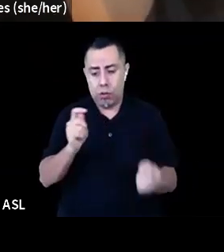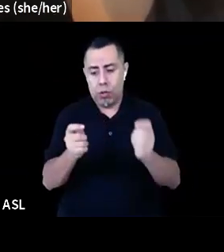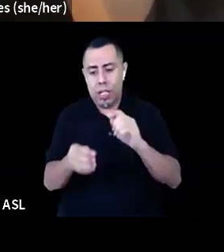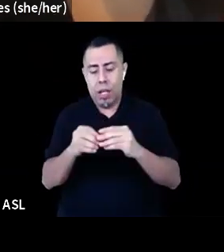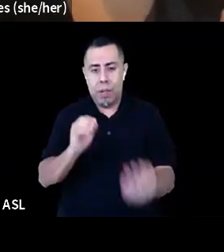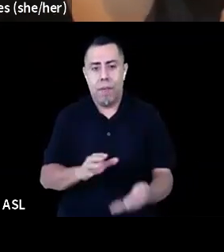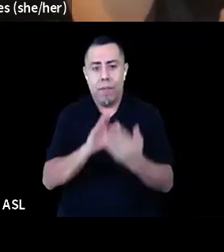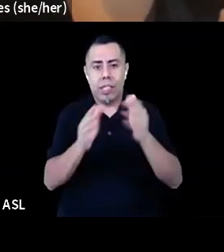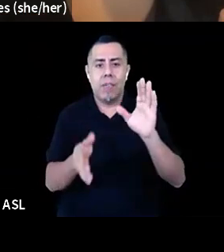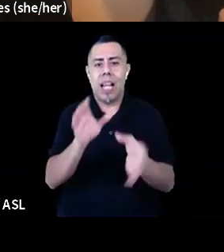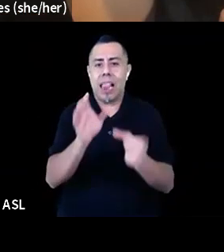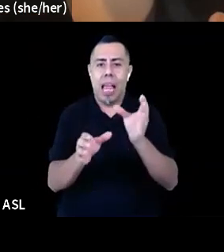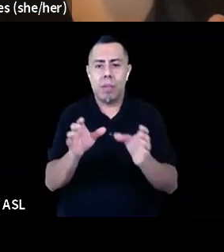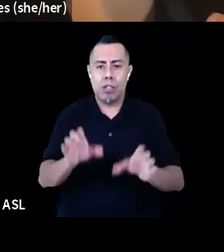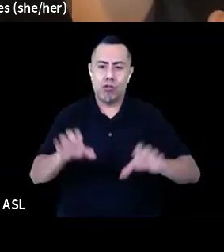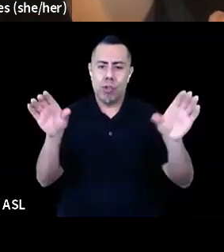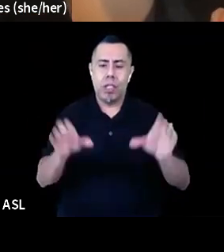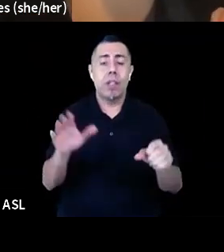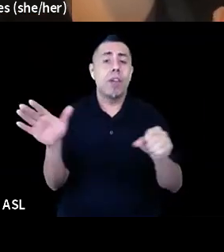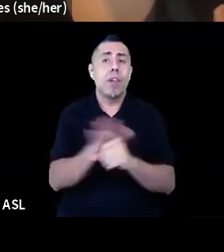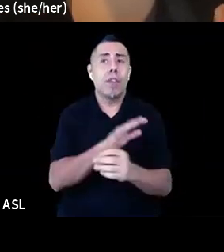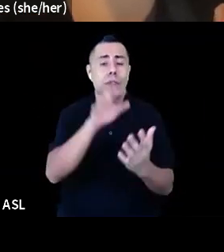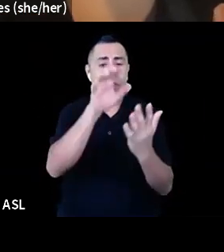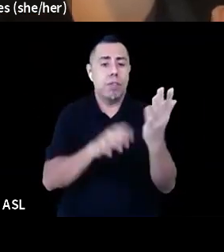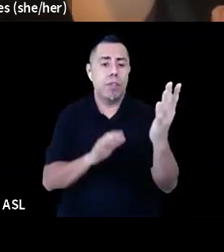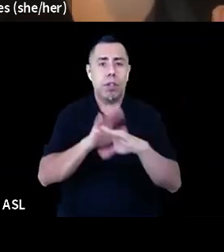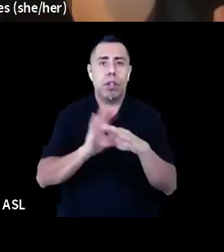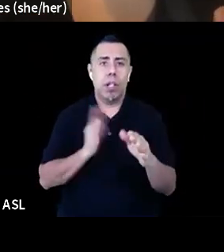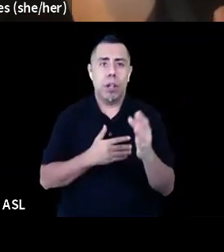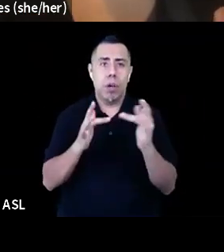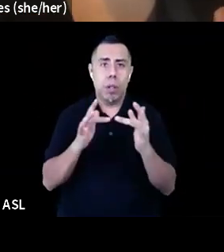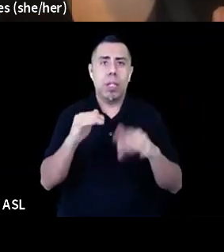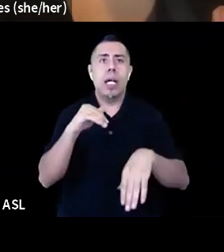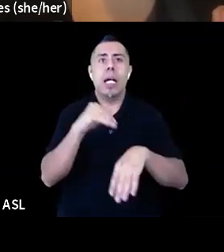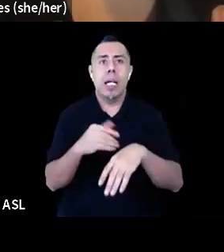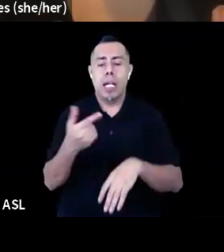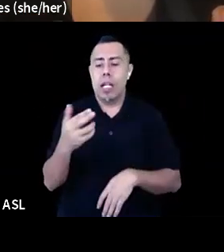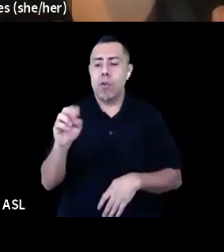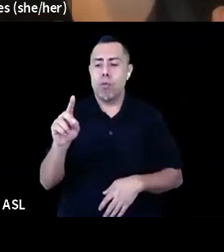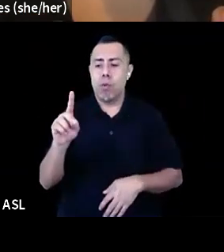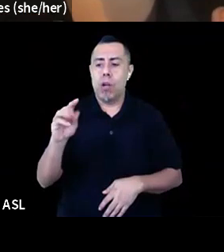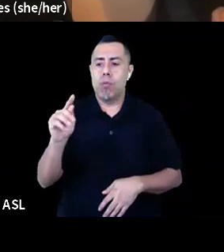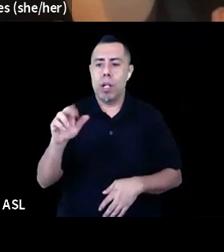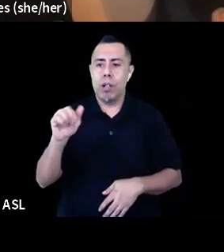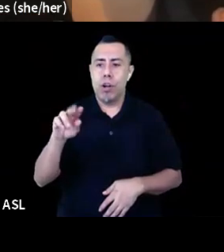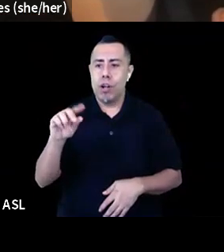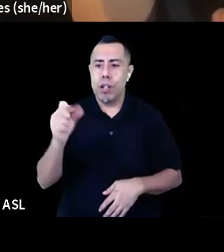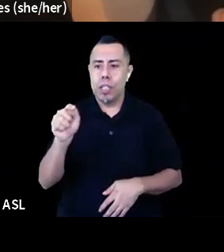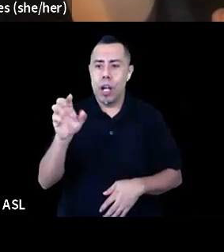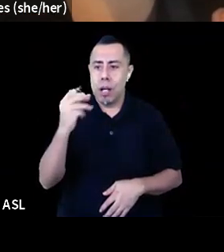full document on our website at groundwaterarts.com, which Tara already dropped in the chat. Yes. The document consists of six principles.